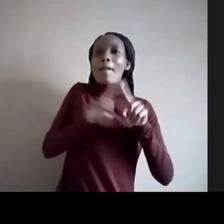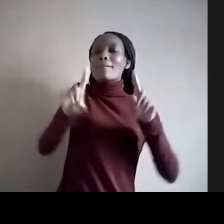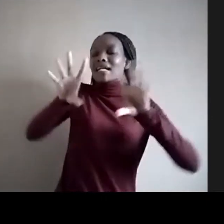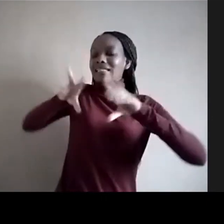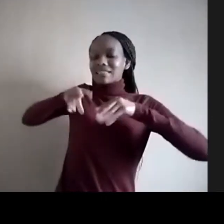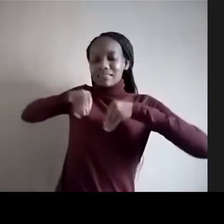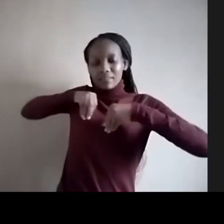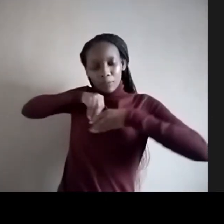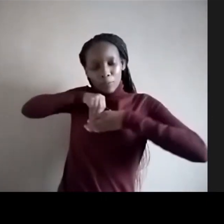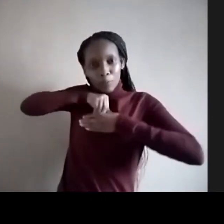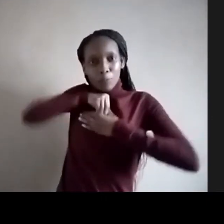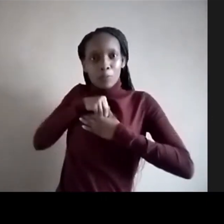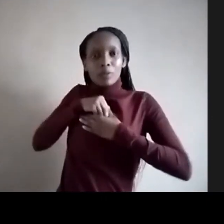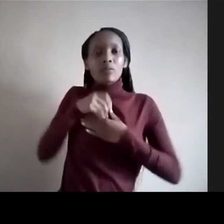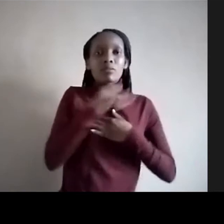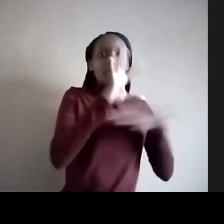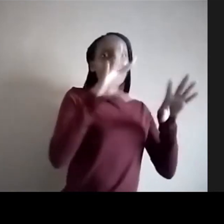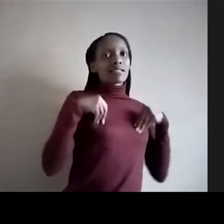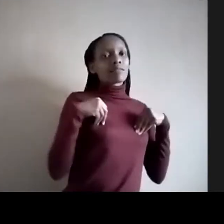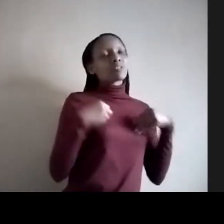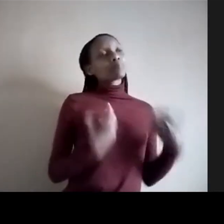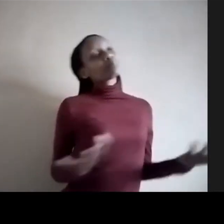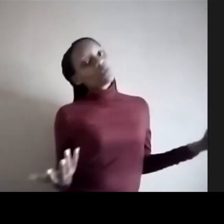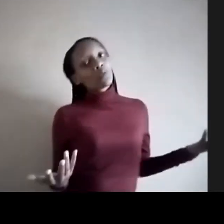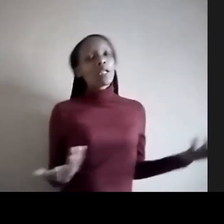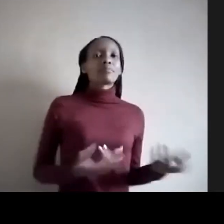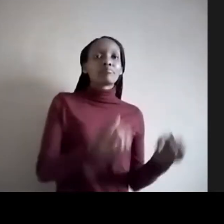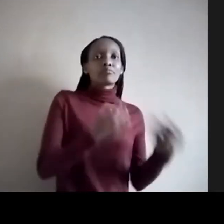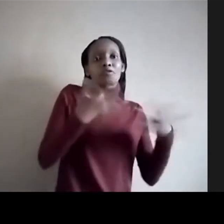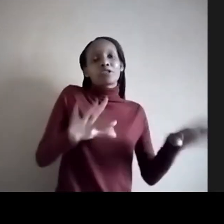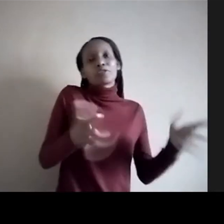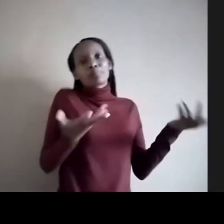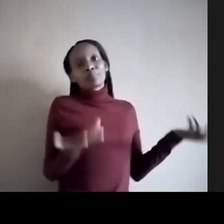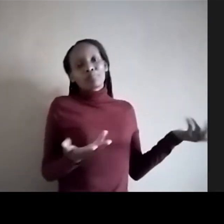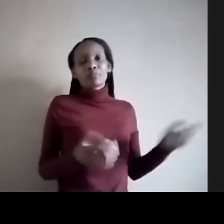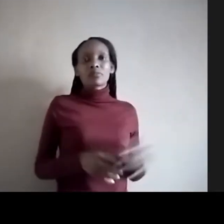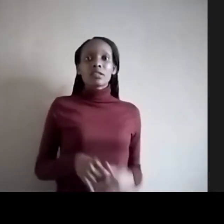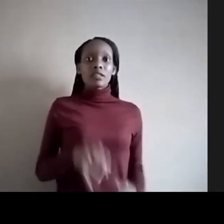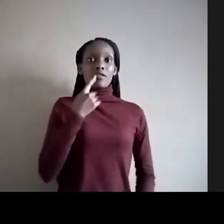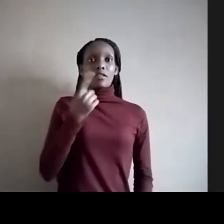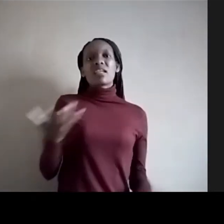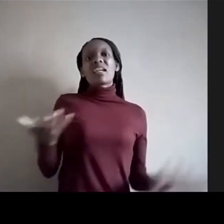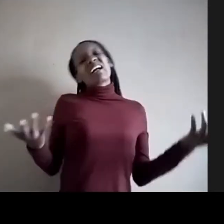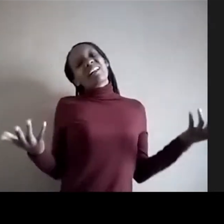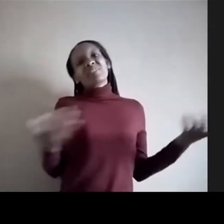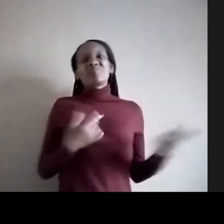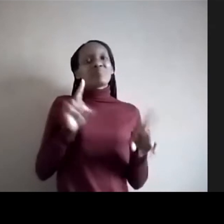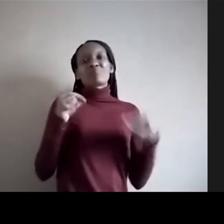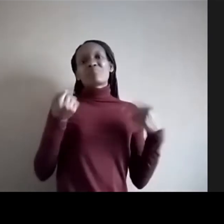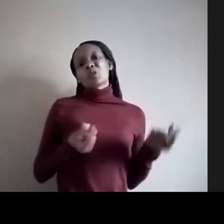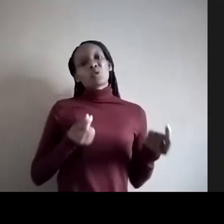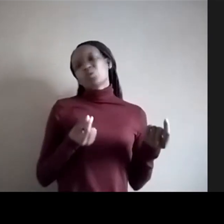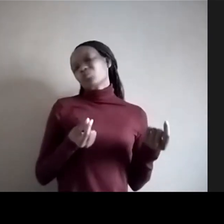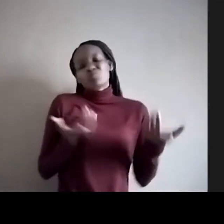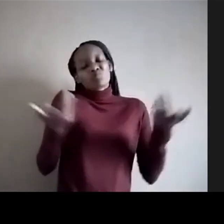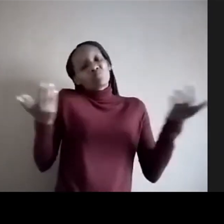are and they say, well, it has been given to me. And the moment you say, well, what can I do about it, it has happened, you have killed